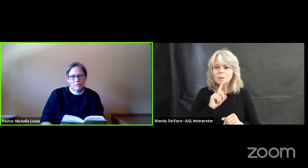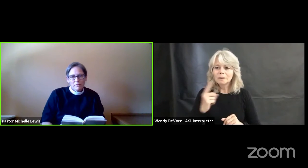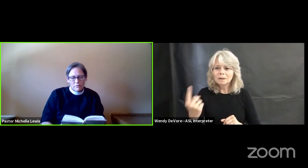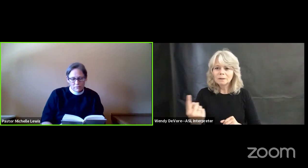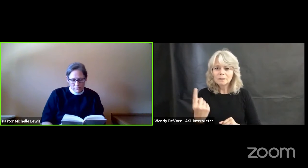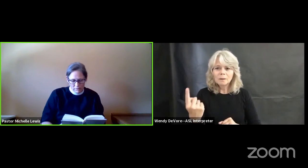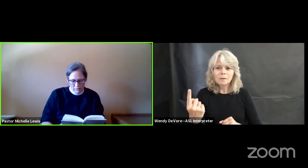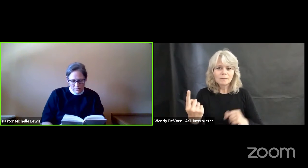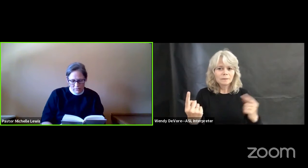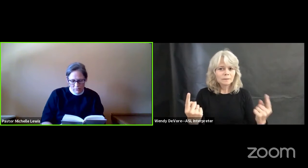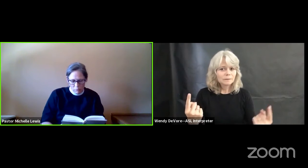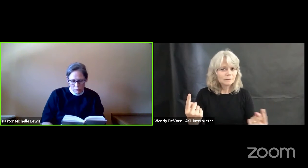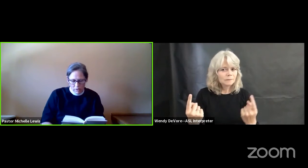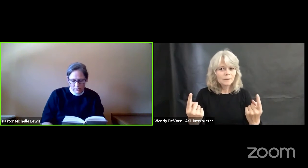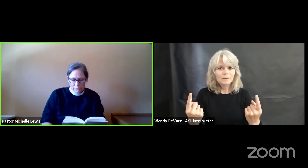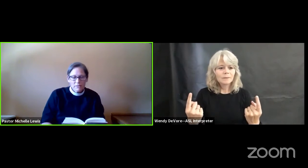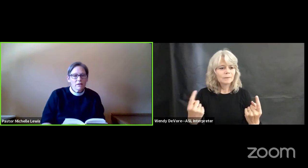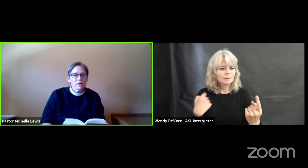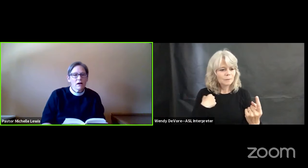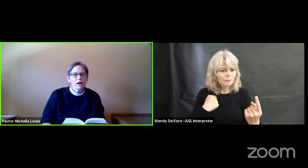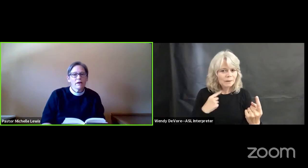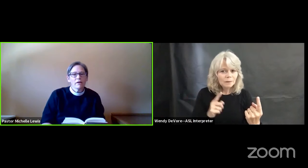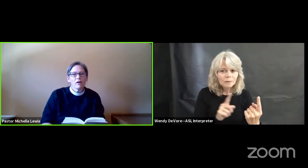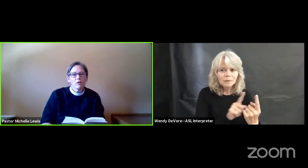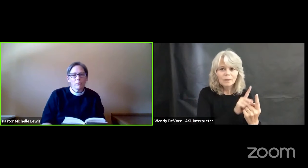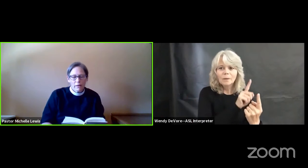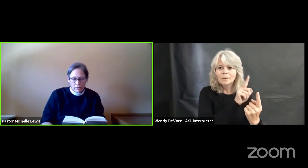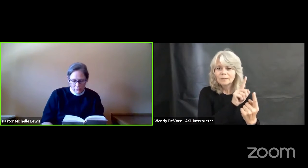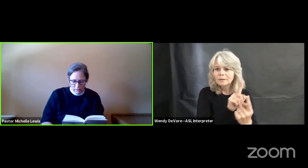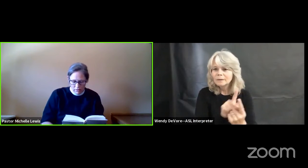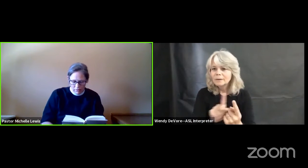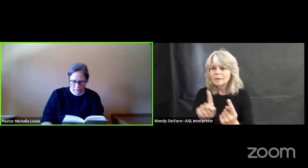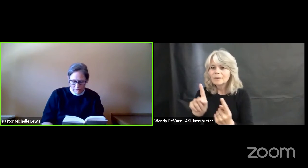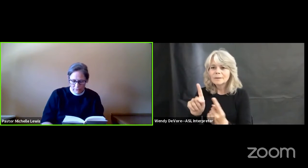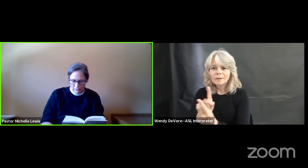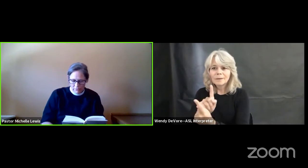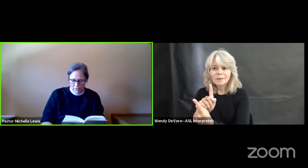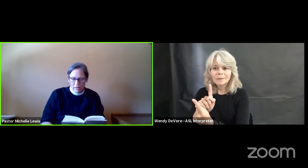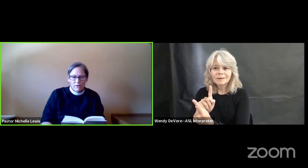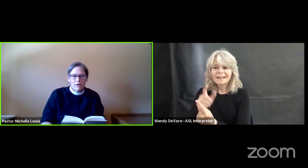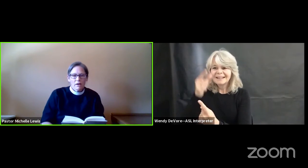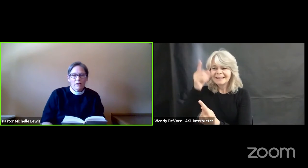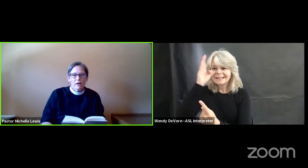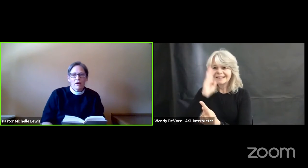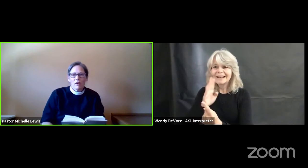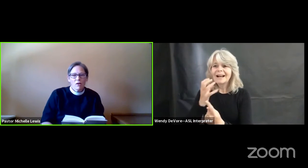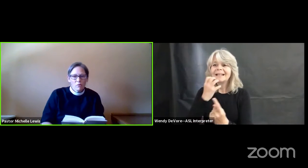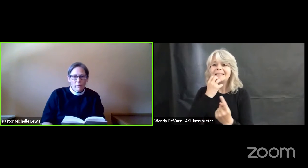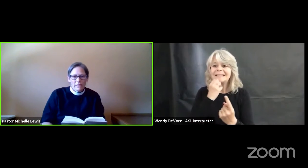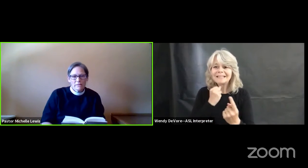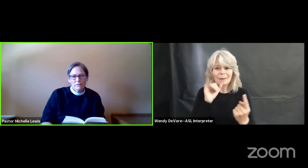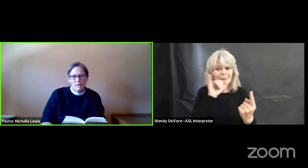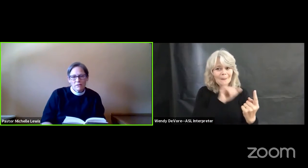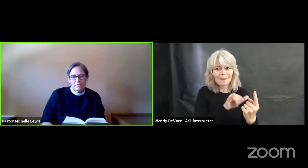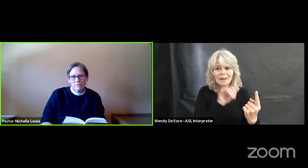the ones God already loves always loves